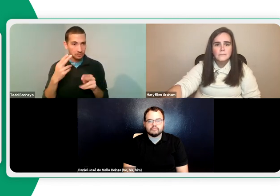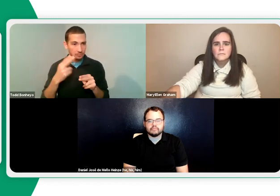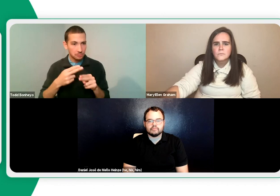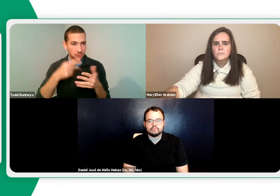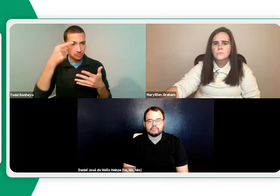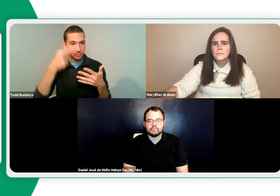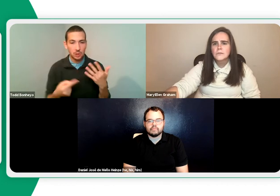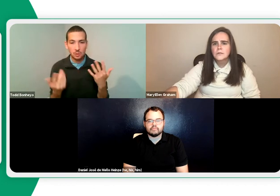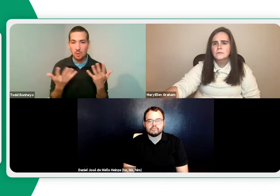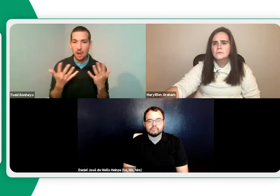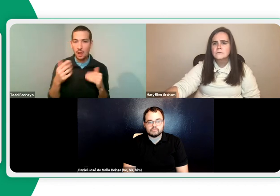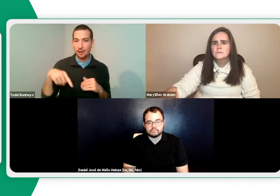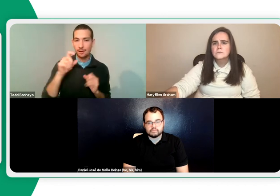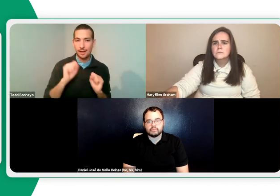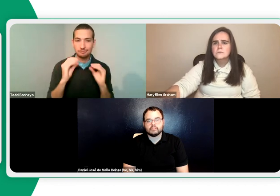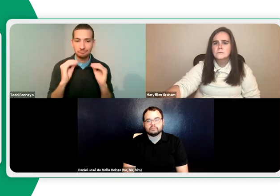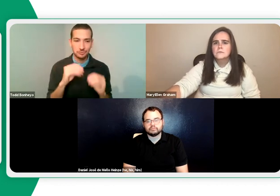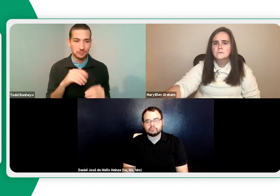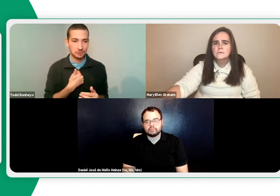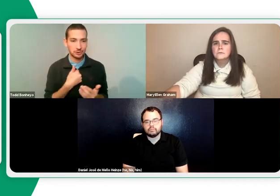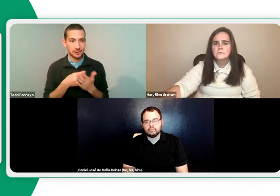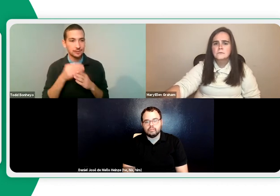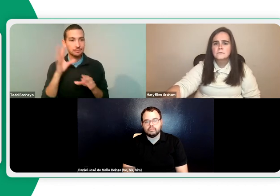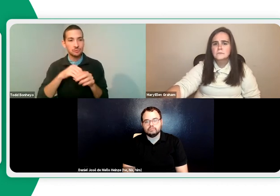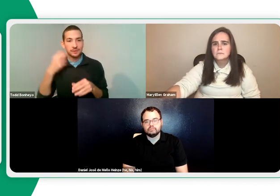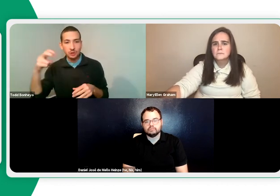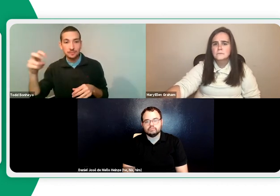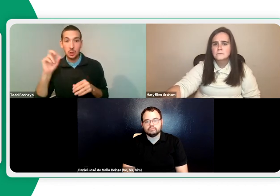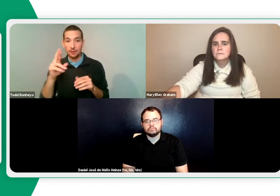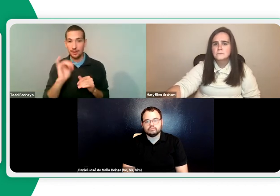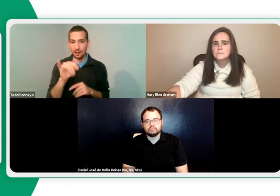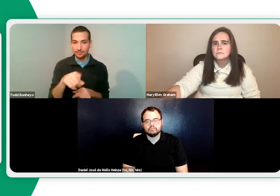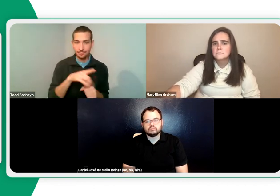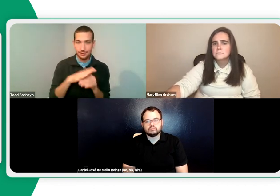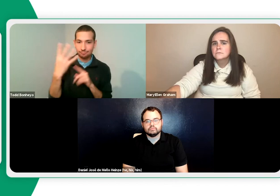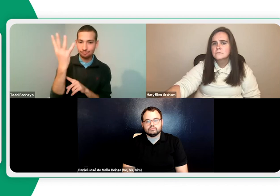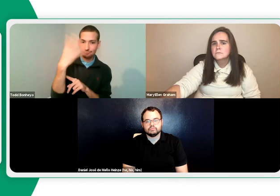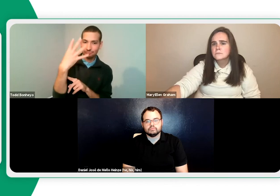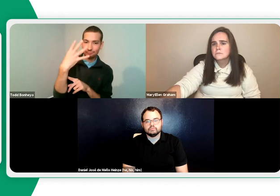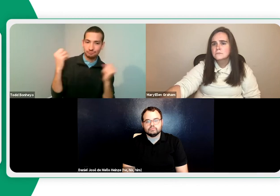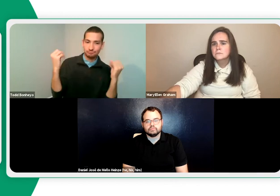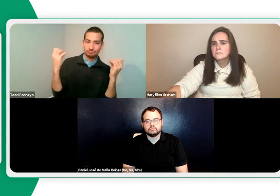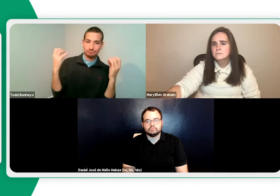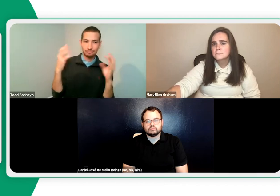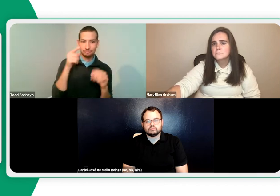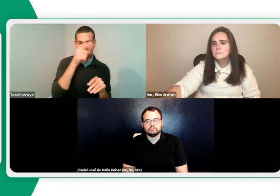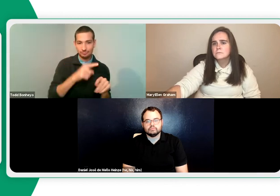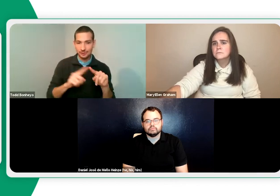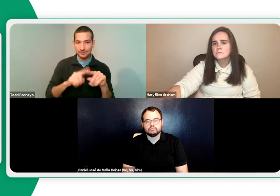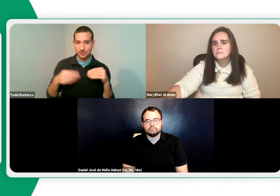Do you want to talk a bit more about that? I know we covered it already. But you can have those personal finance lessons included